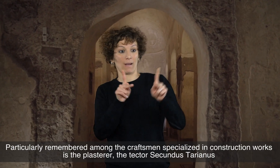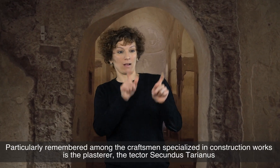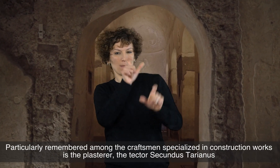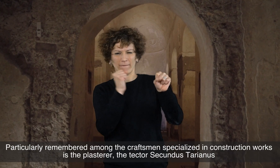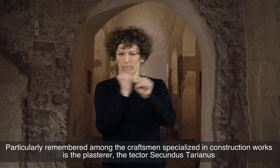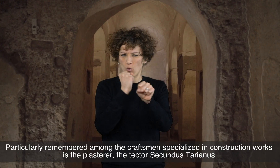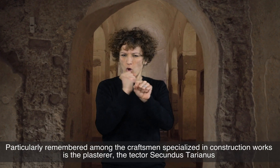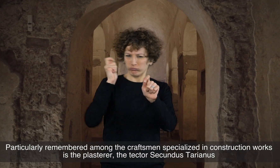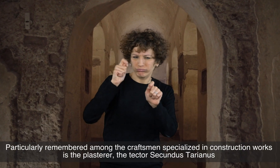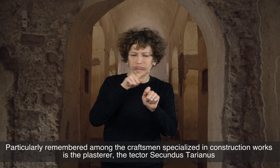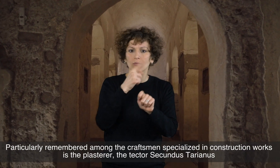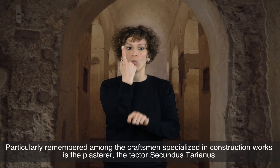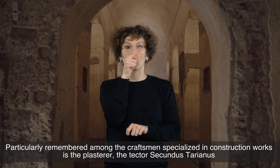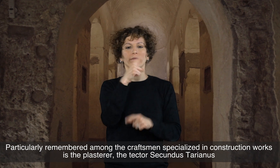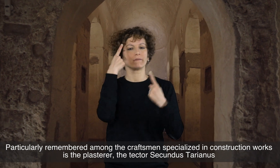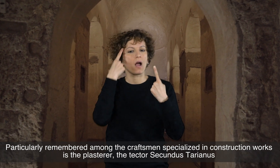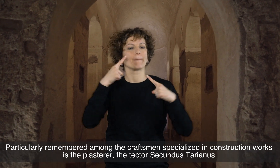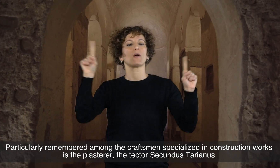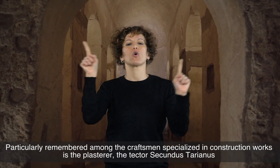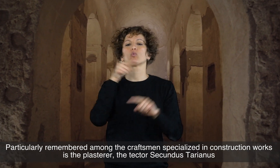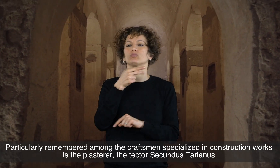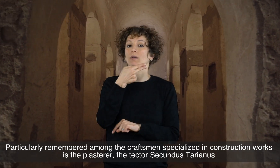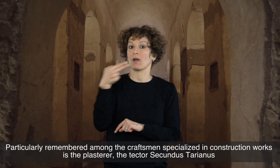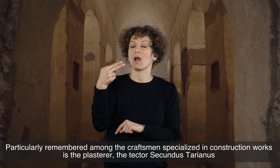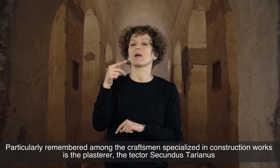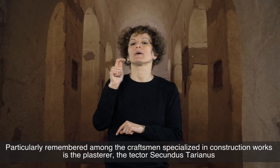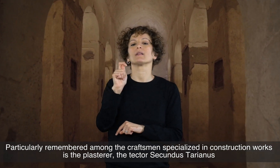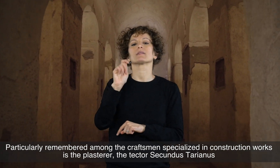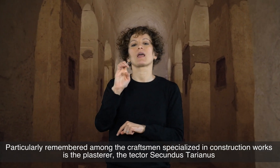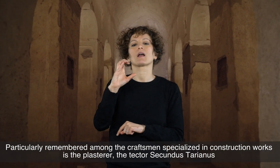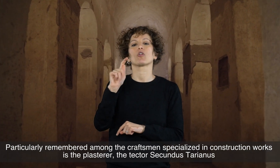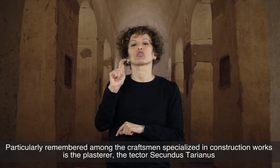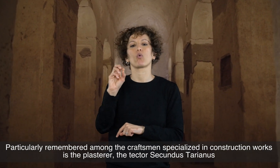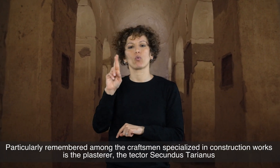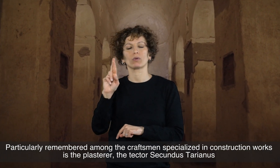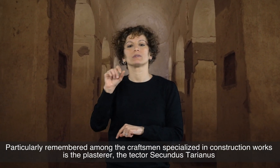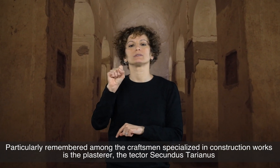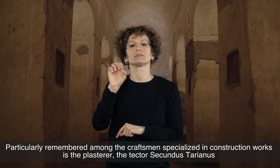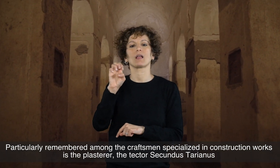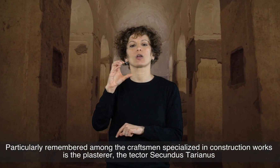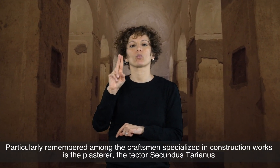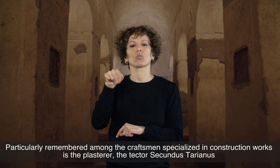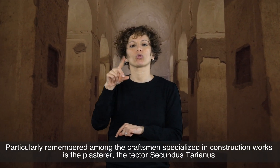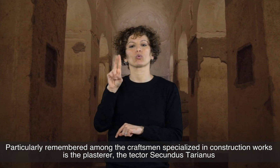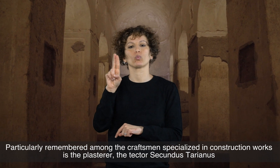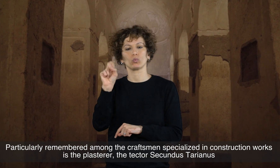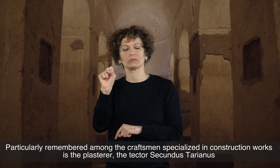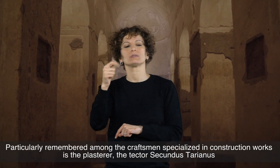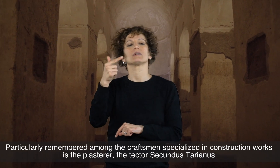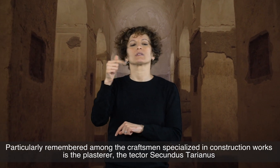Particularly remembered among the craftsmen specialized in construction works is the plasterer,